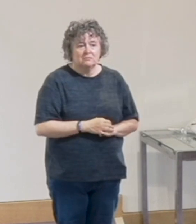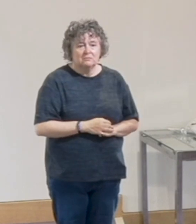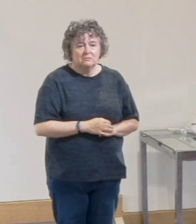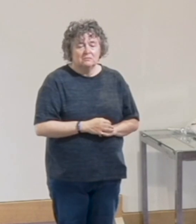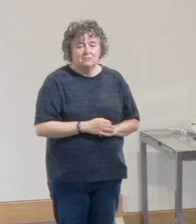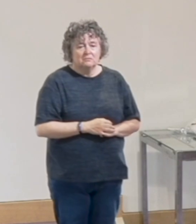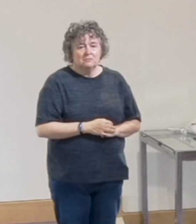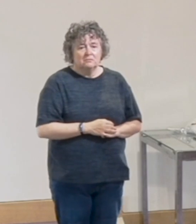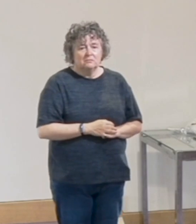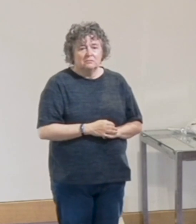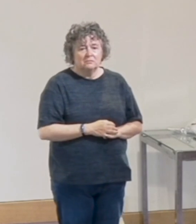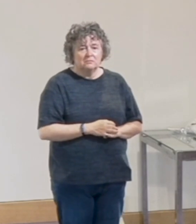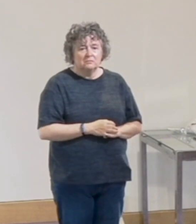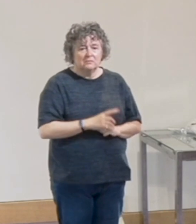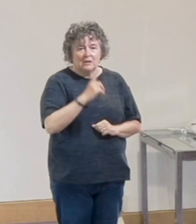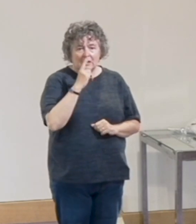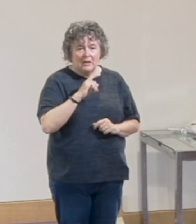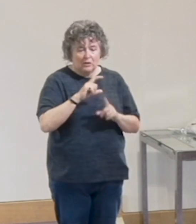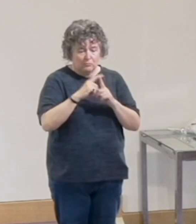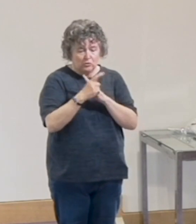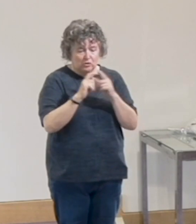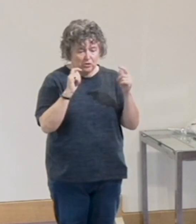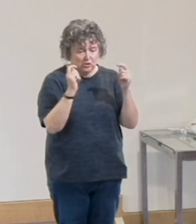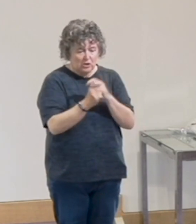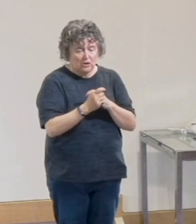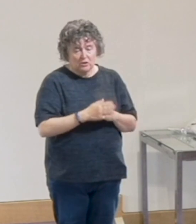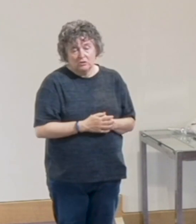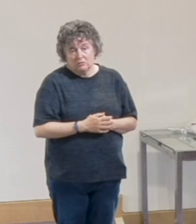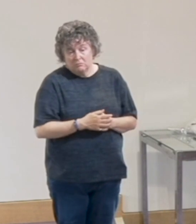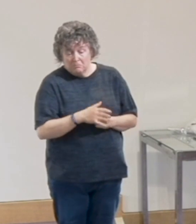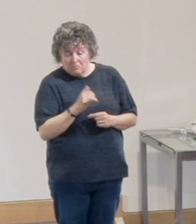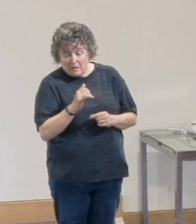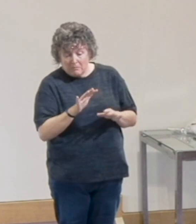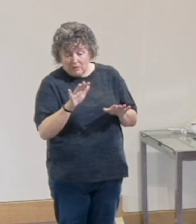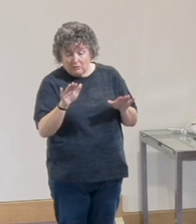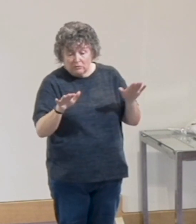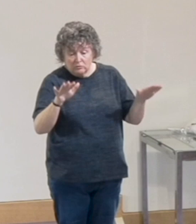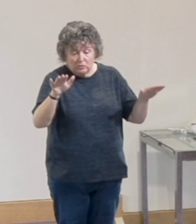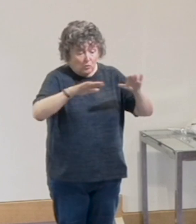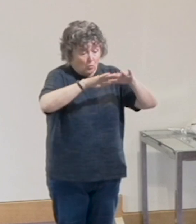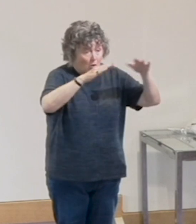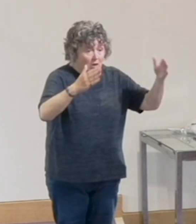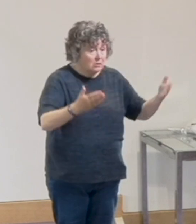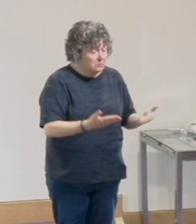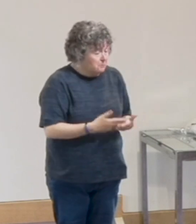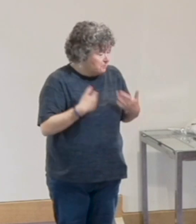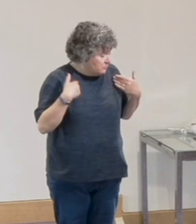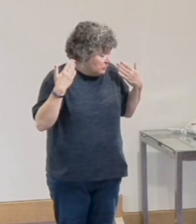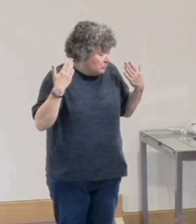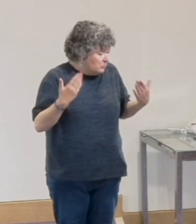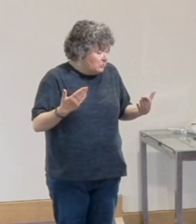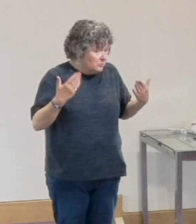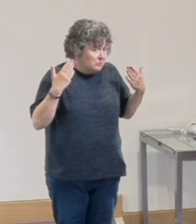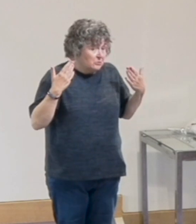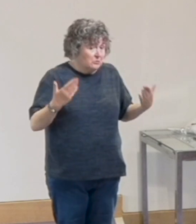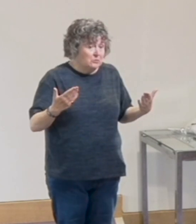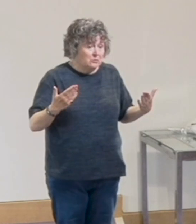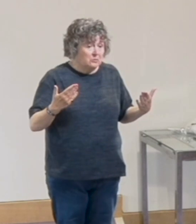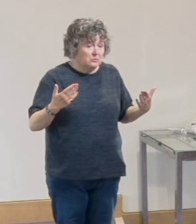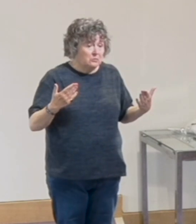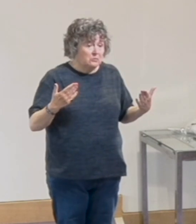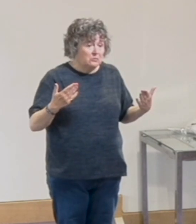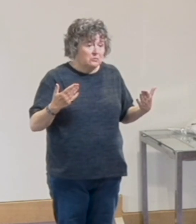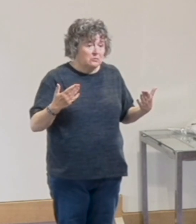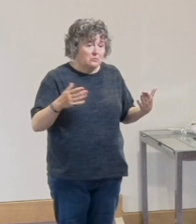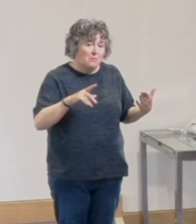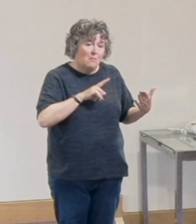Not only can it change communities, who knows where that reaches out into this world. And these because they're from the